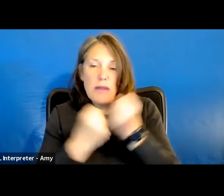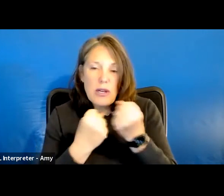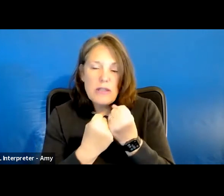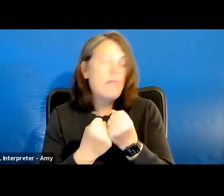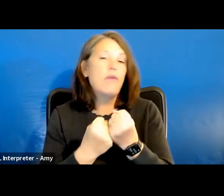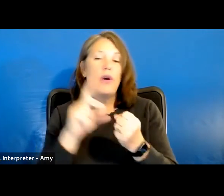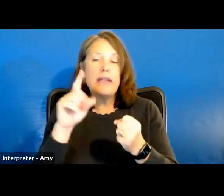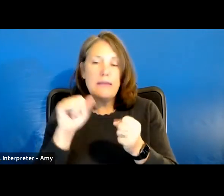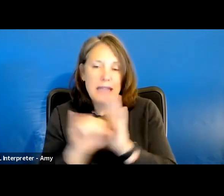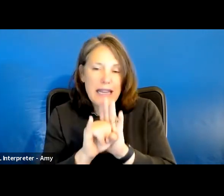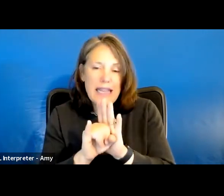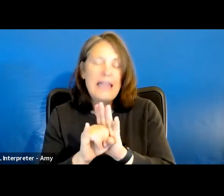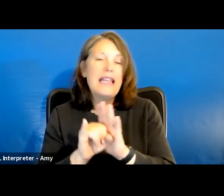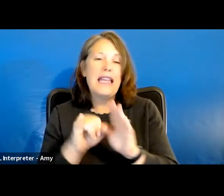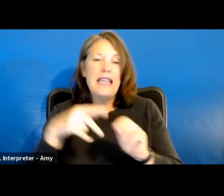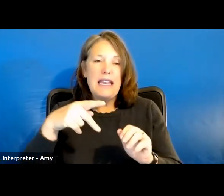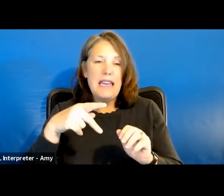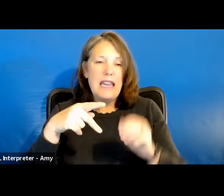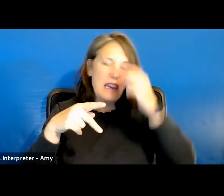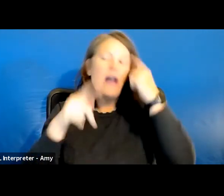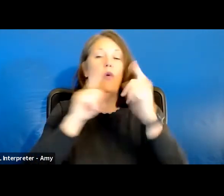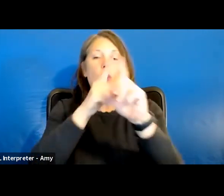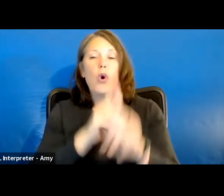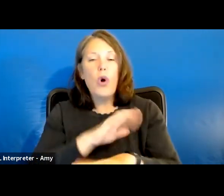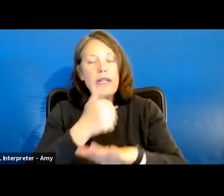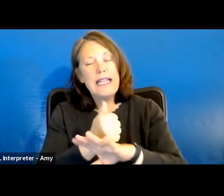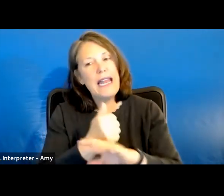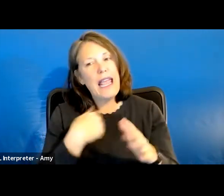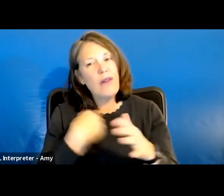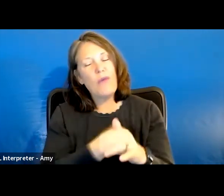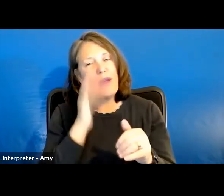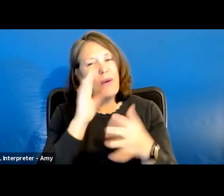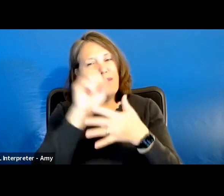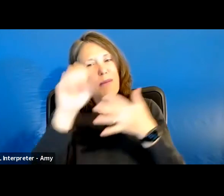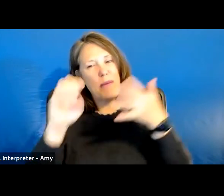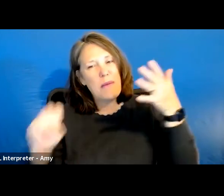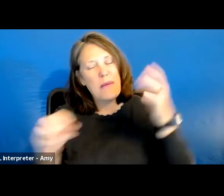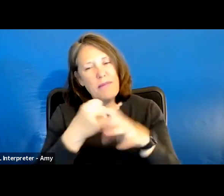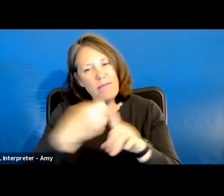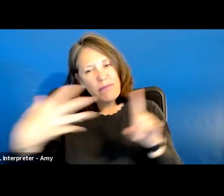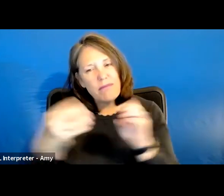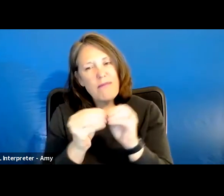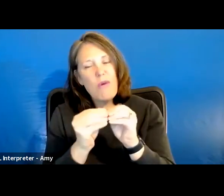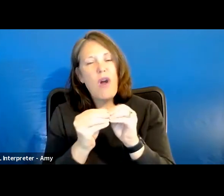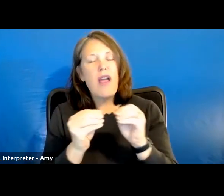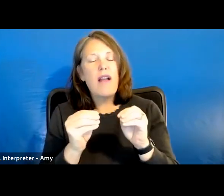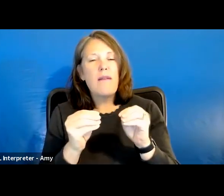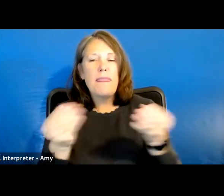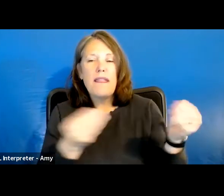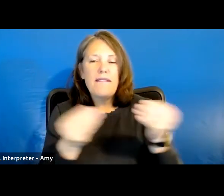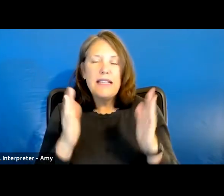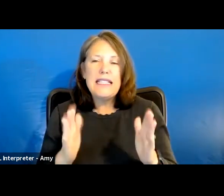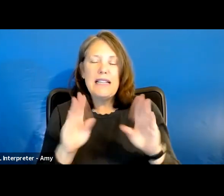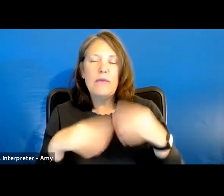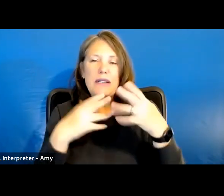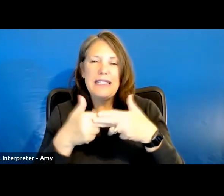disability identity, goal setting. We'll talk a lot more about all those included. Facilitators present slides